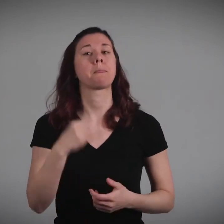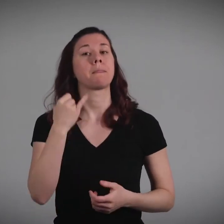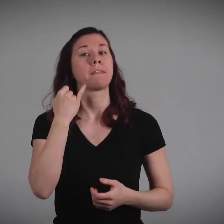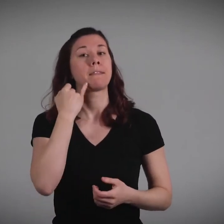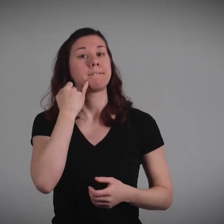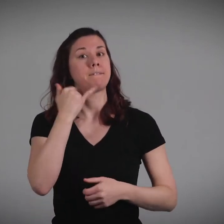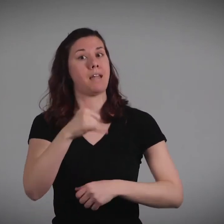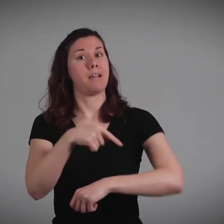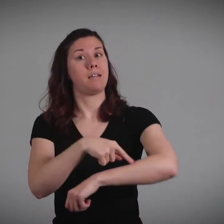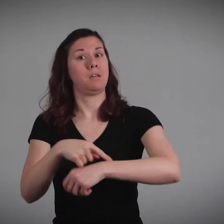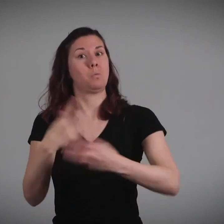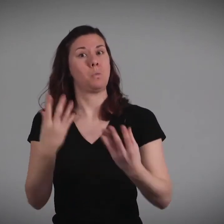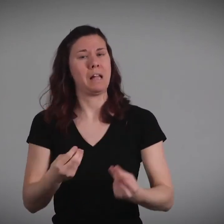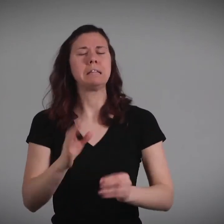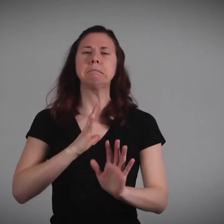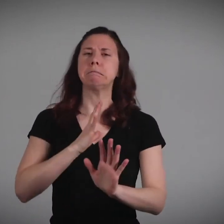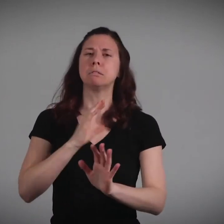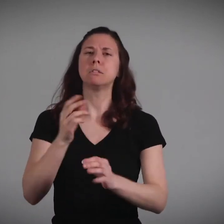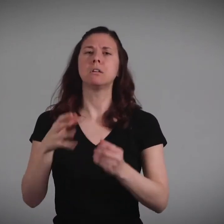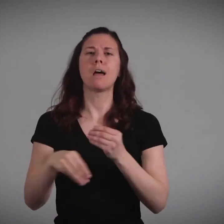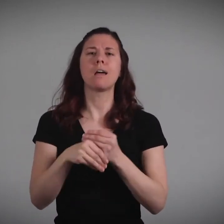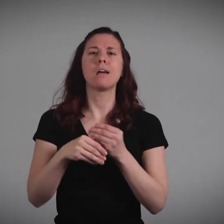You can use a towel to gently pat it dry.